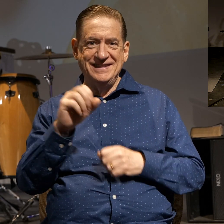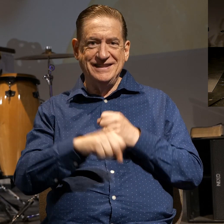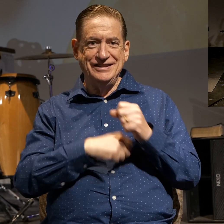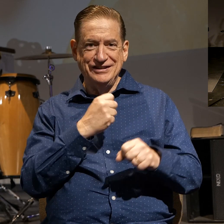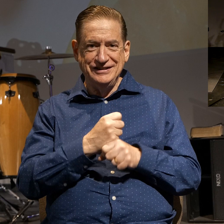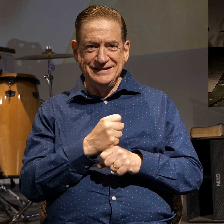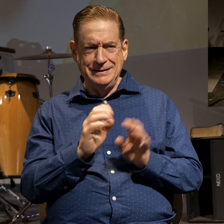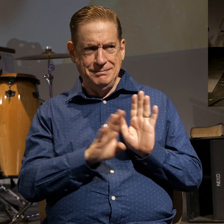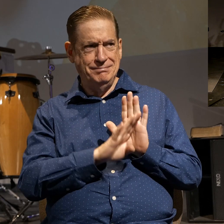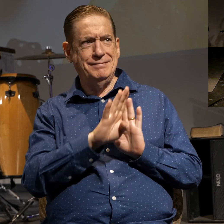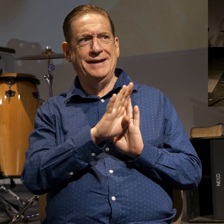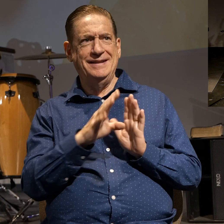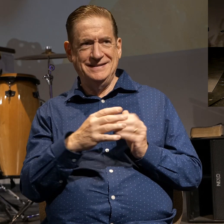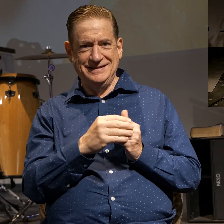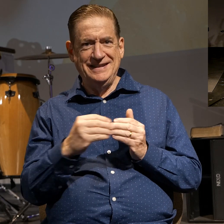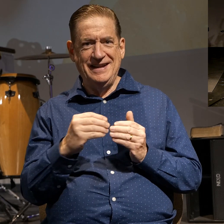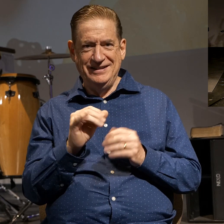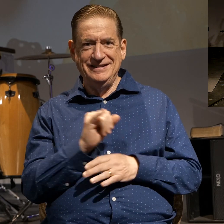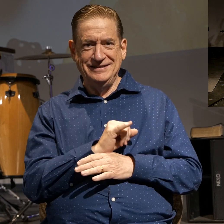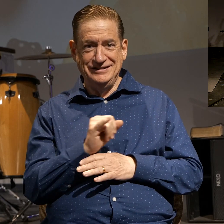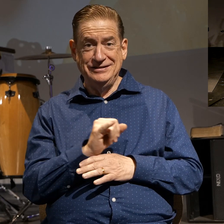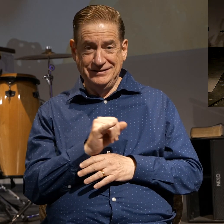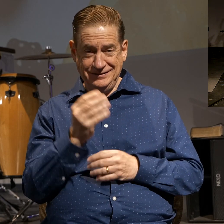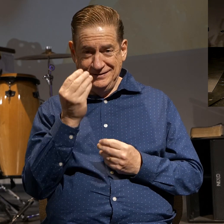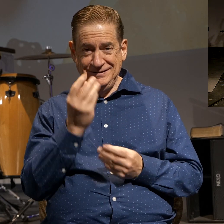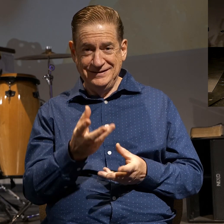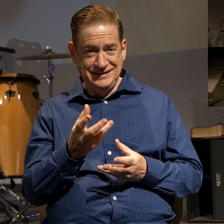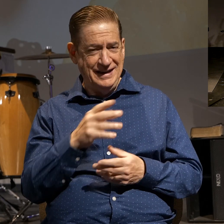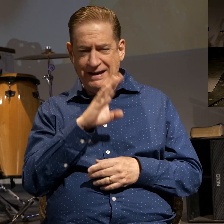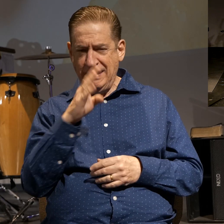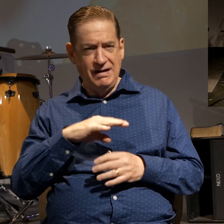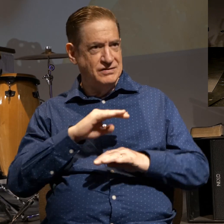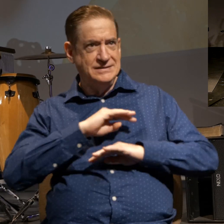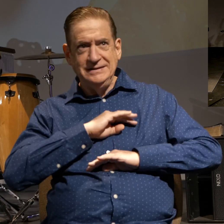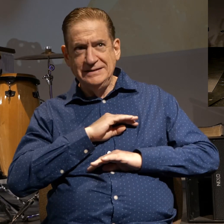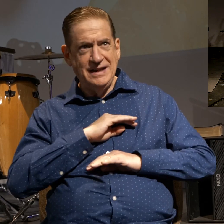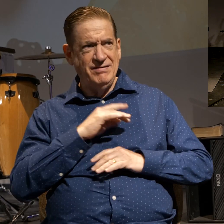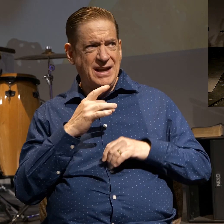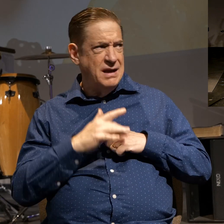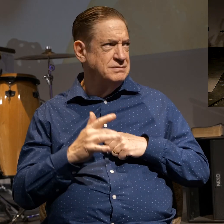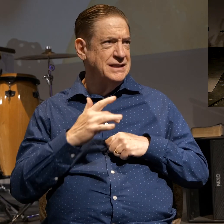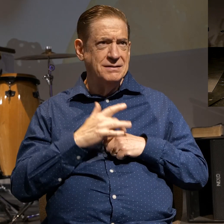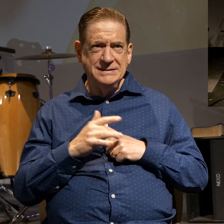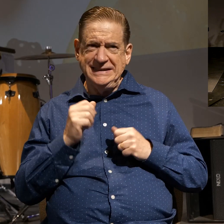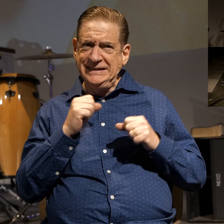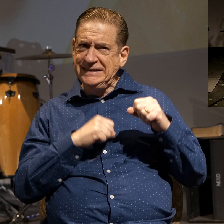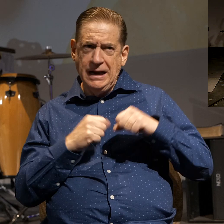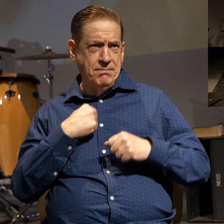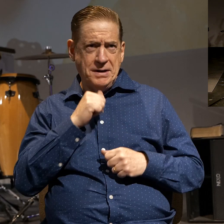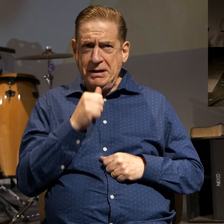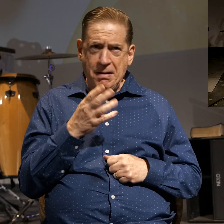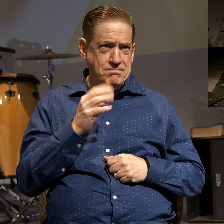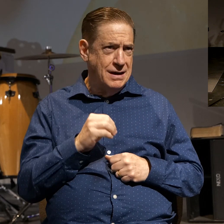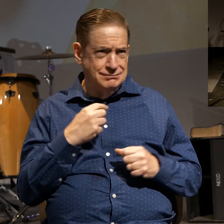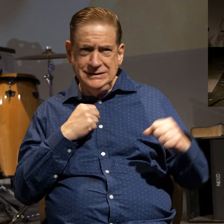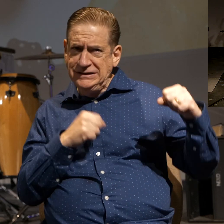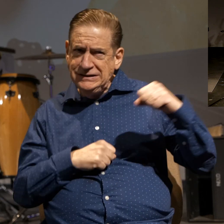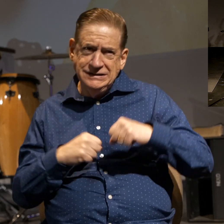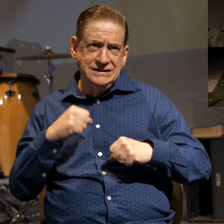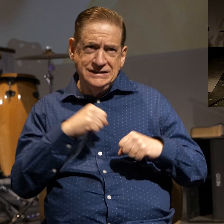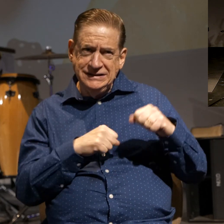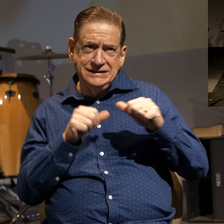billion-dollar industry. Like, He never could satisfy that emptiness. Oh, no, I'm not a bum. I know I'm not a bum.